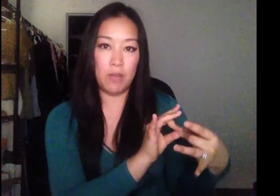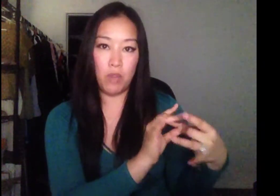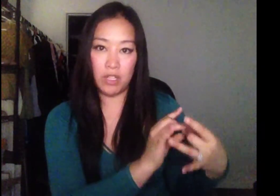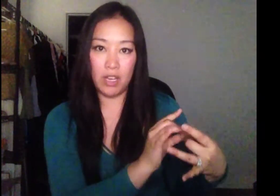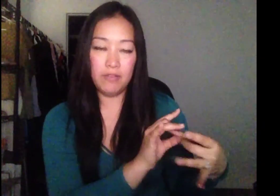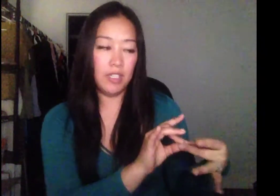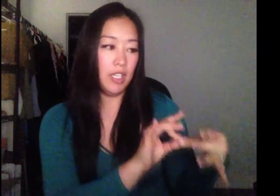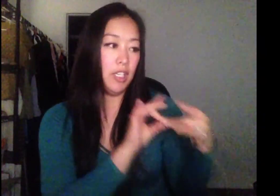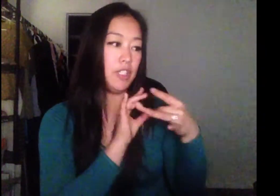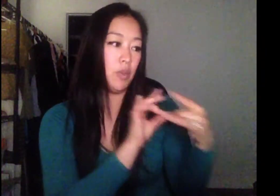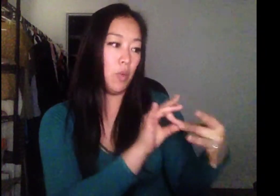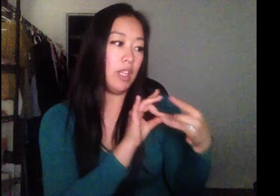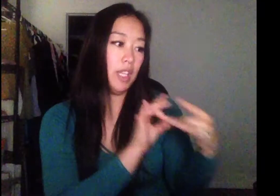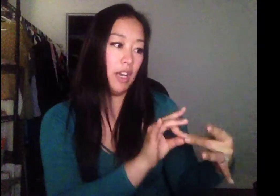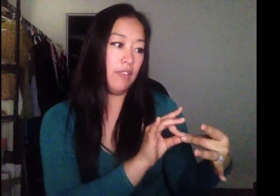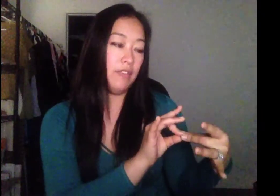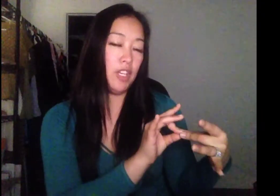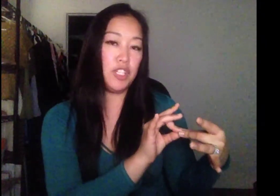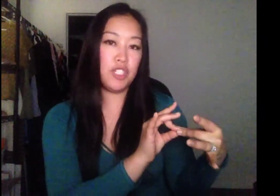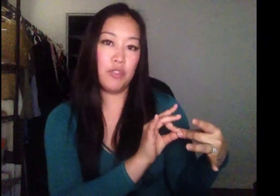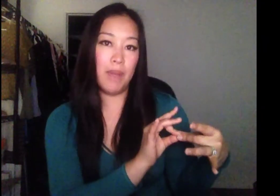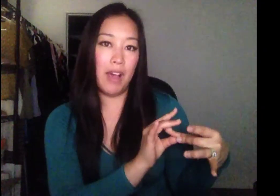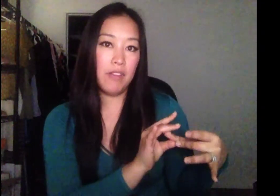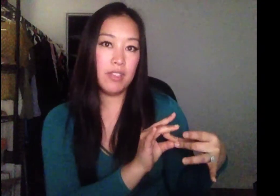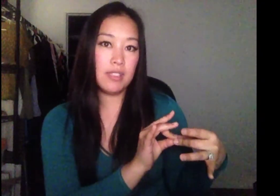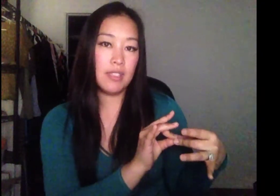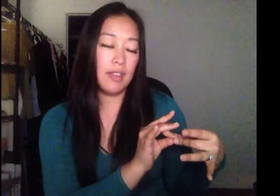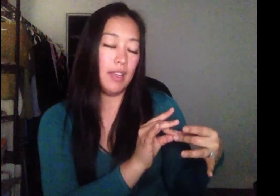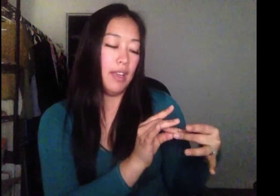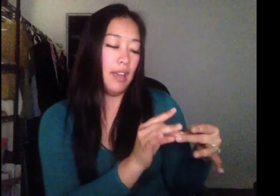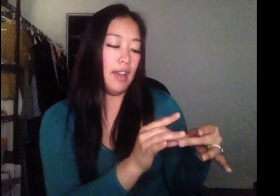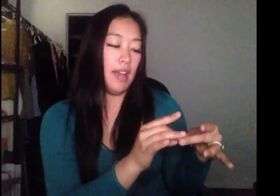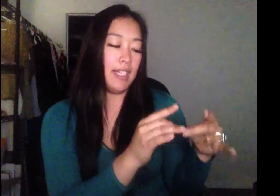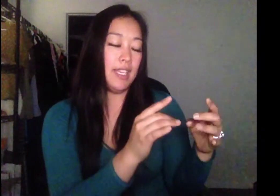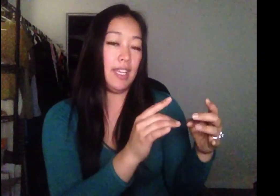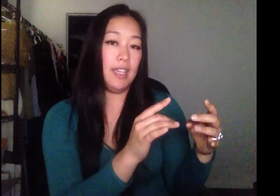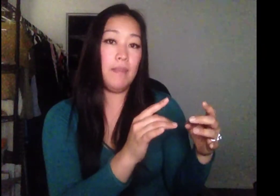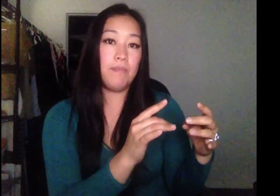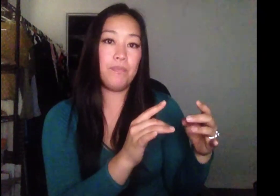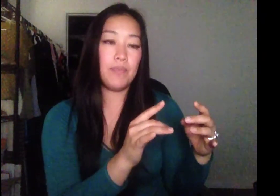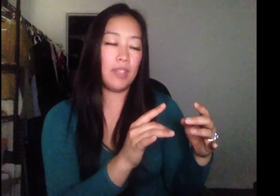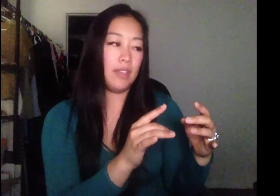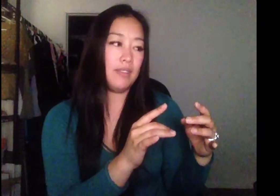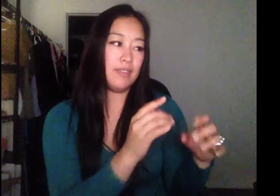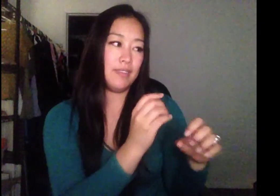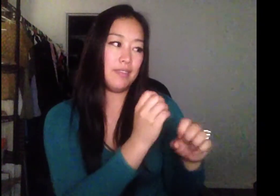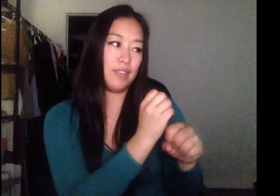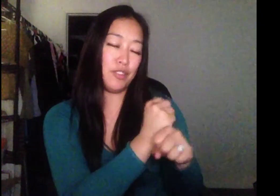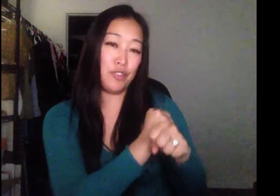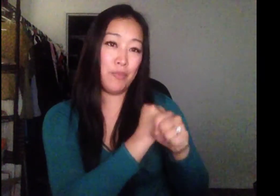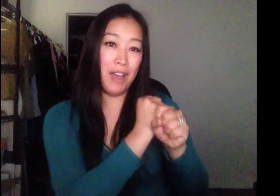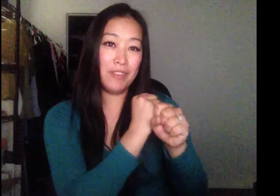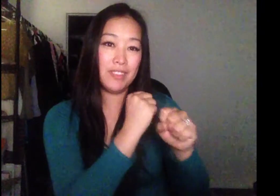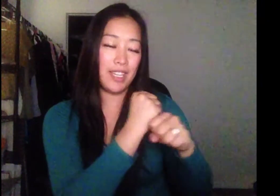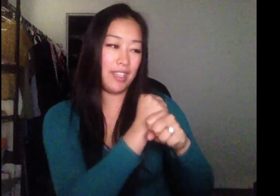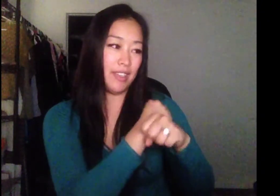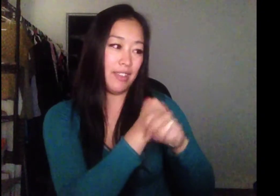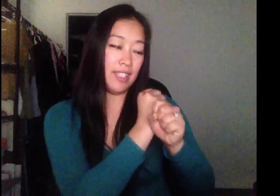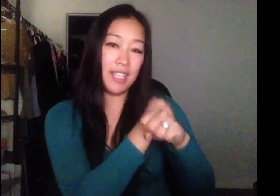one love. So one love, two mouths. I did two mouths. Like this sign